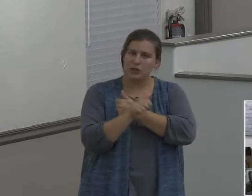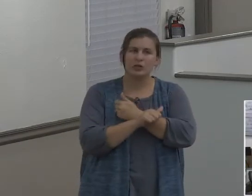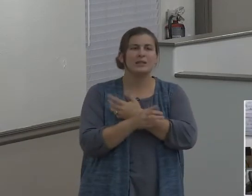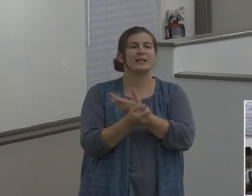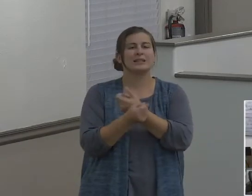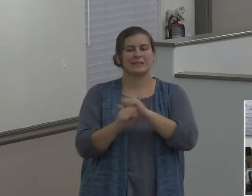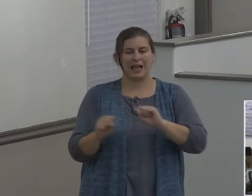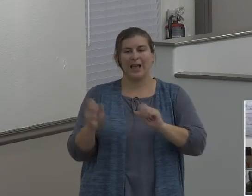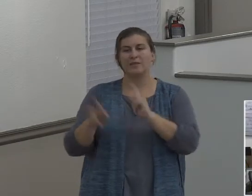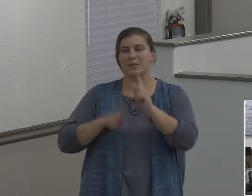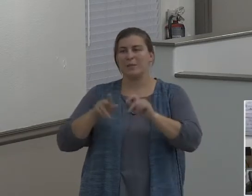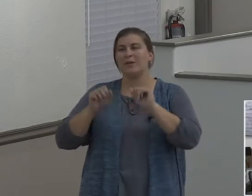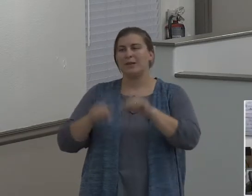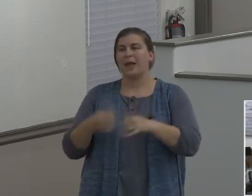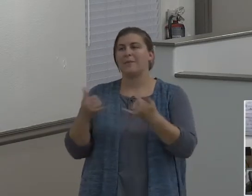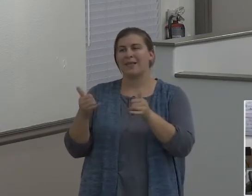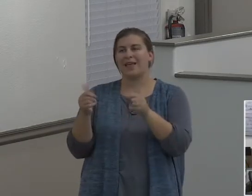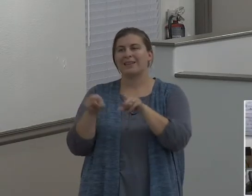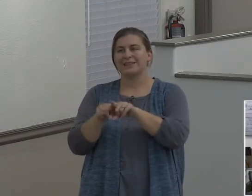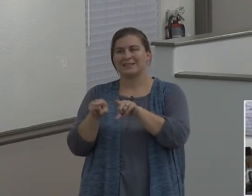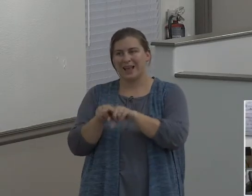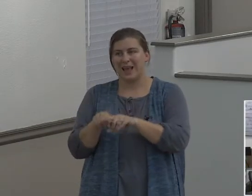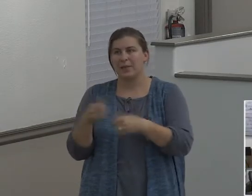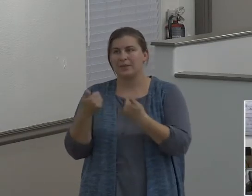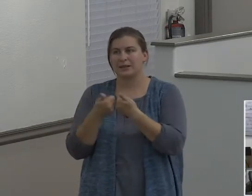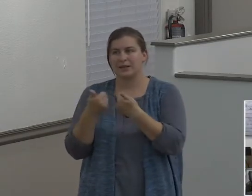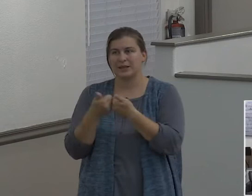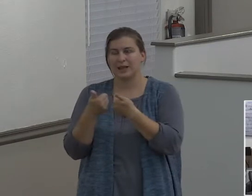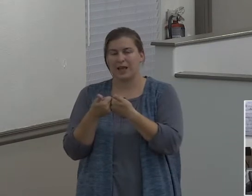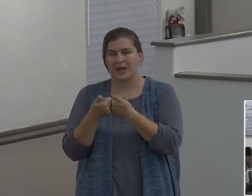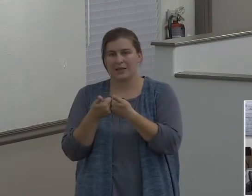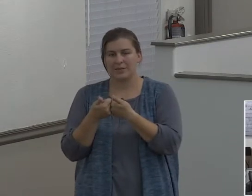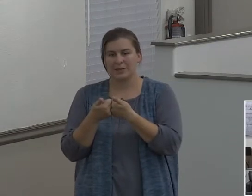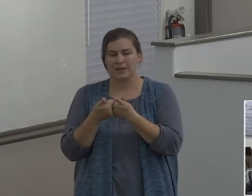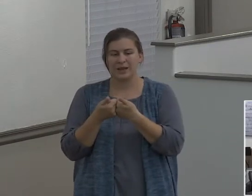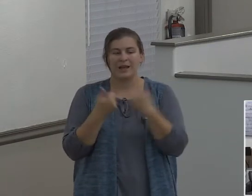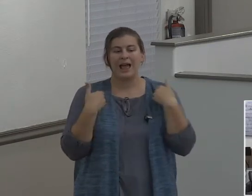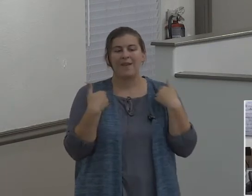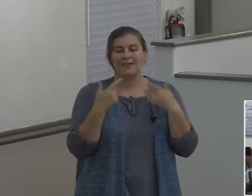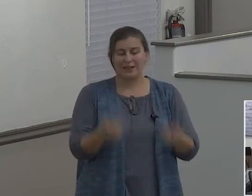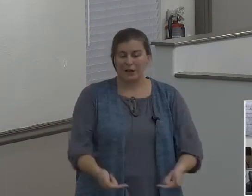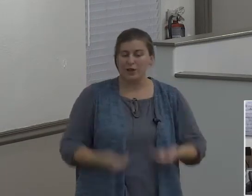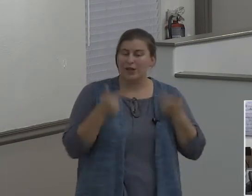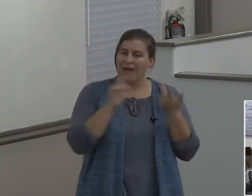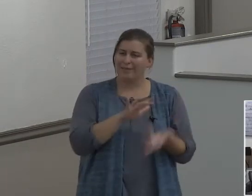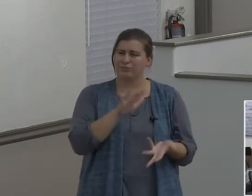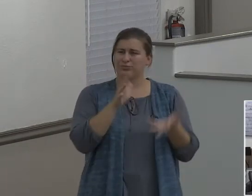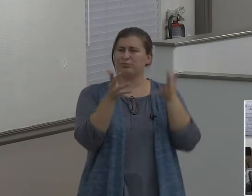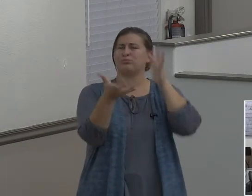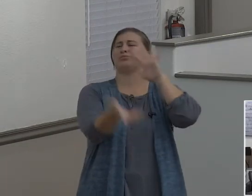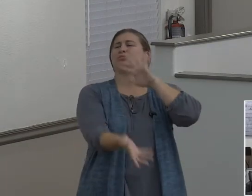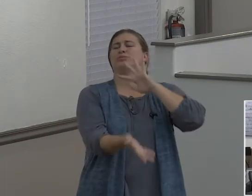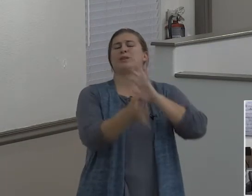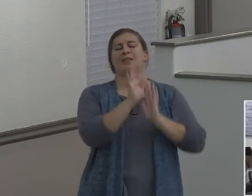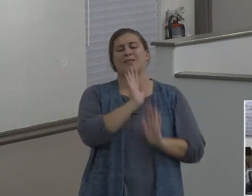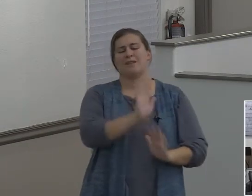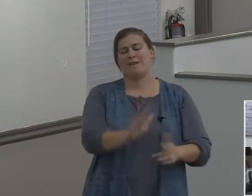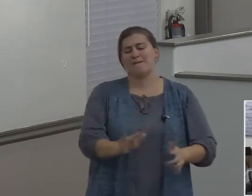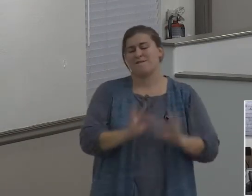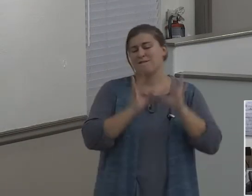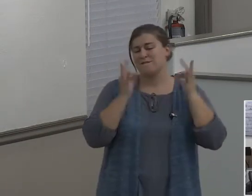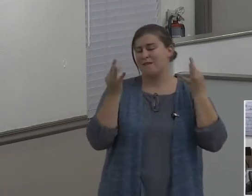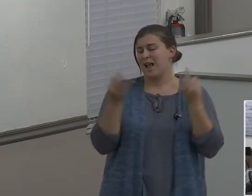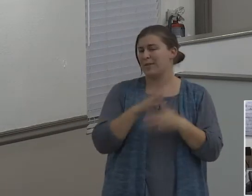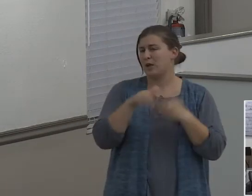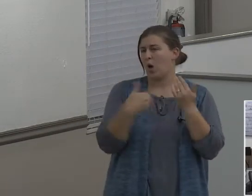game and end up like Lot, just making total casualties of their whole family, generationally destroyed.